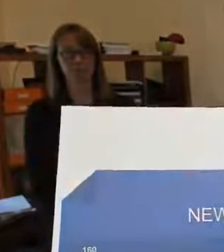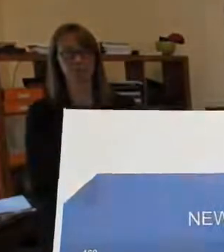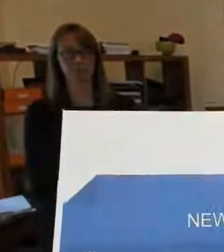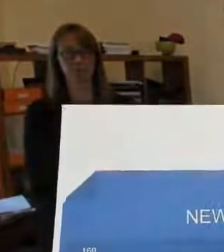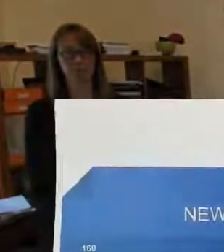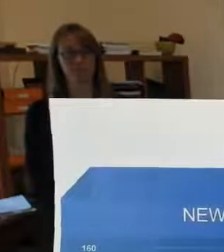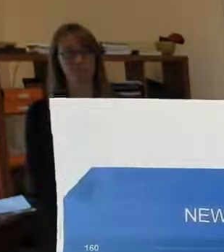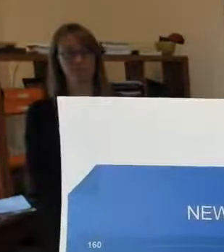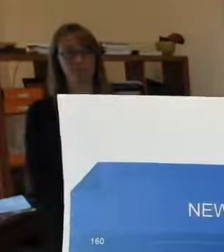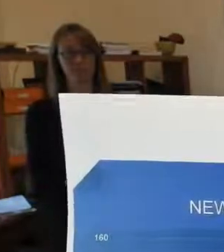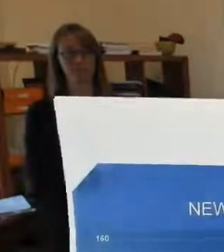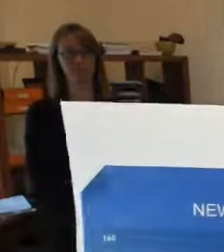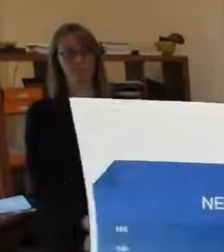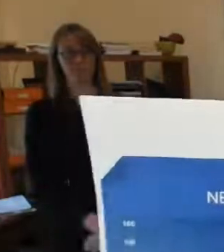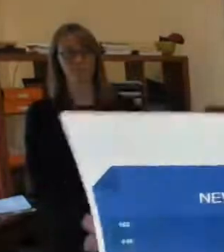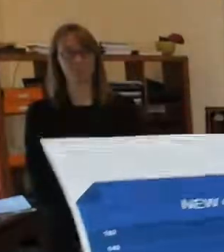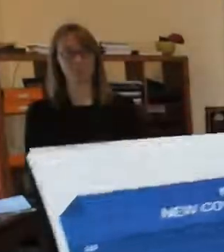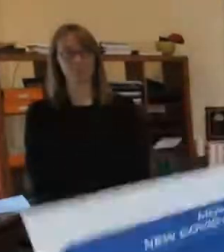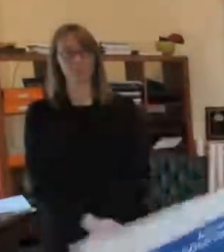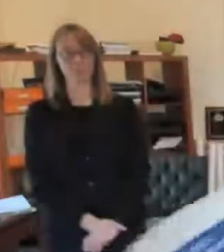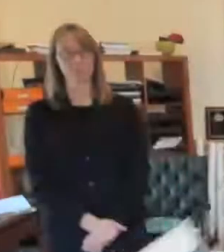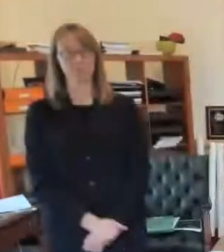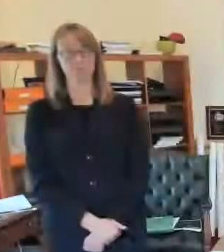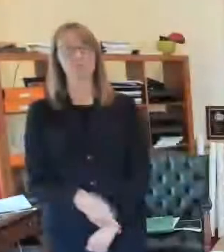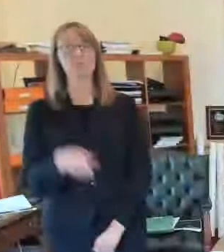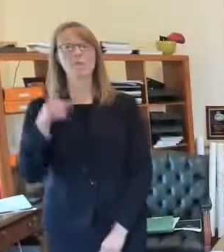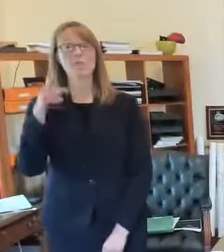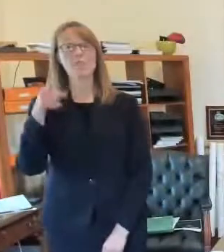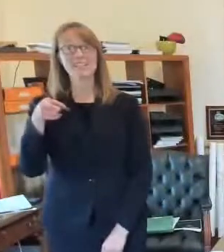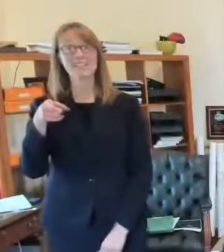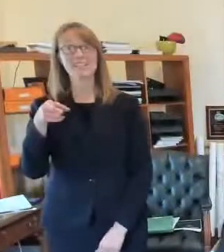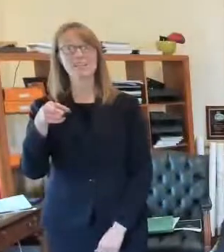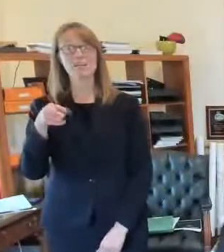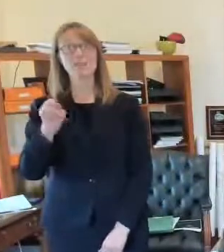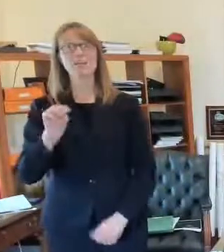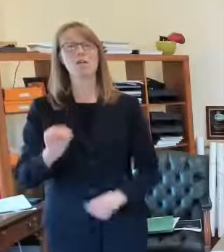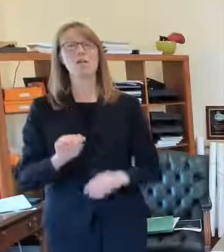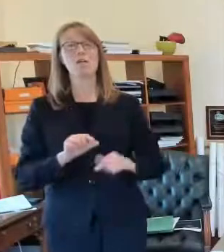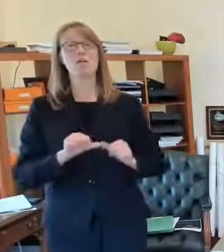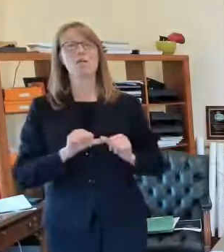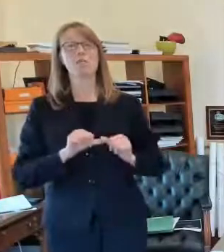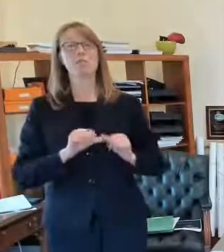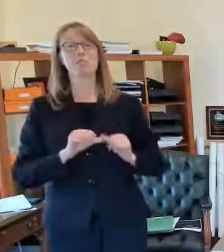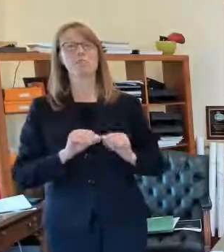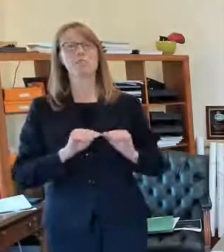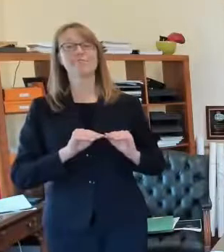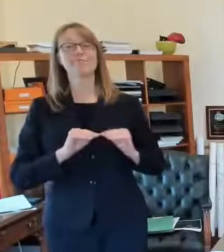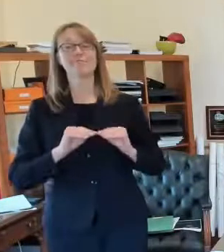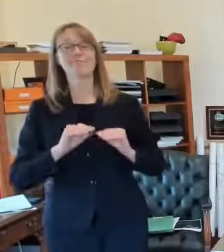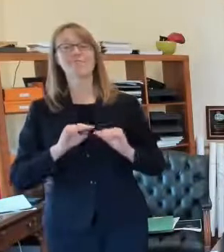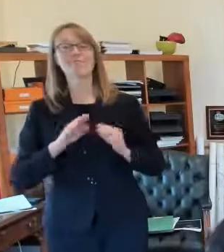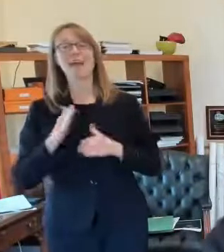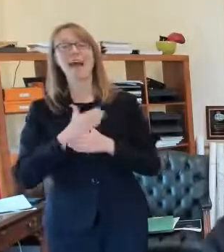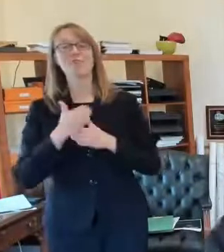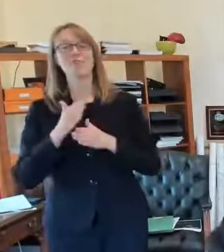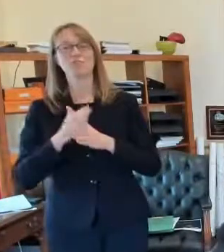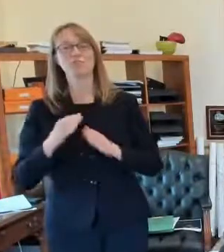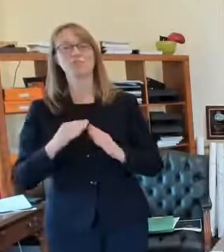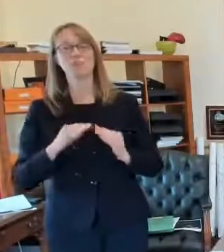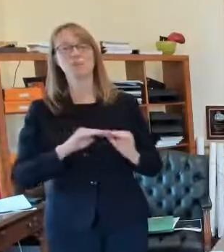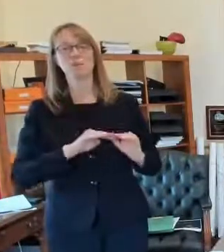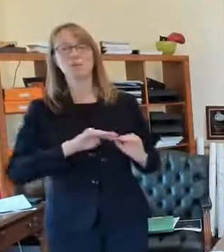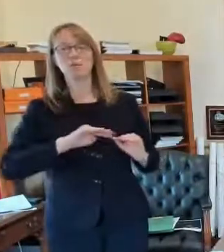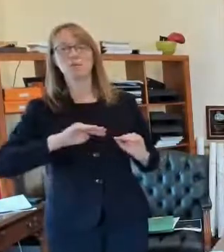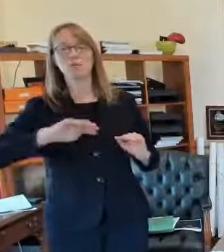of new kovid hospital admissions and you you see there was this this really sharp spike